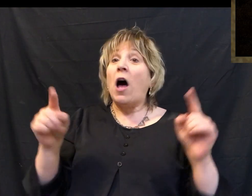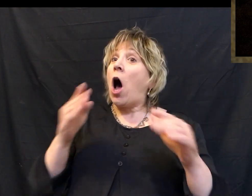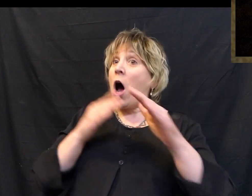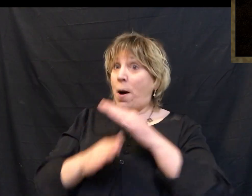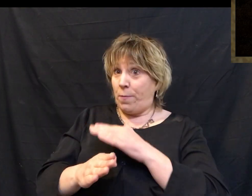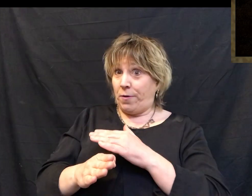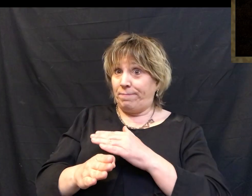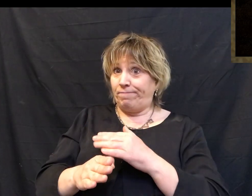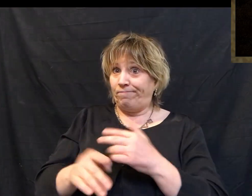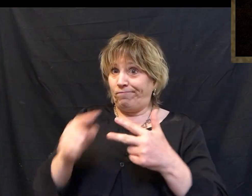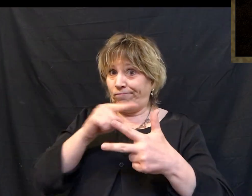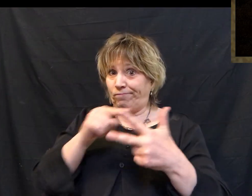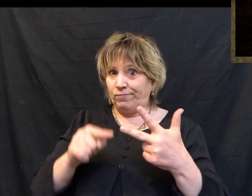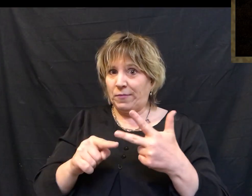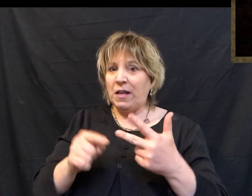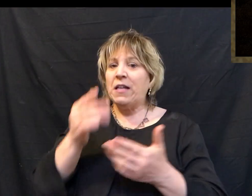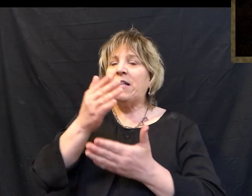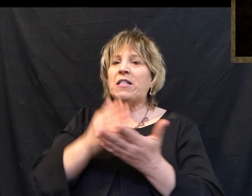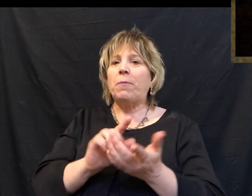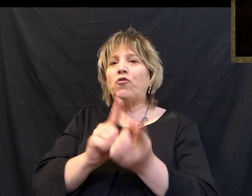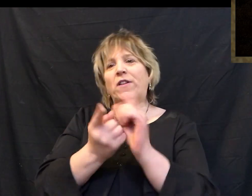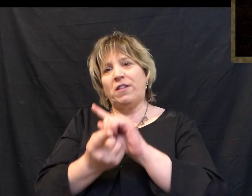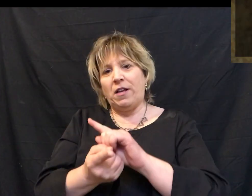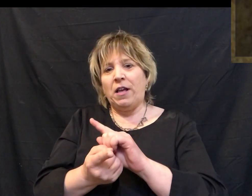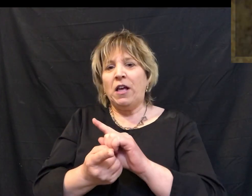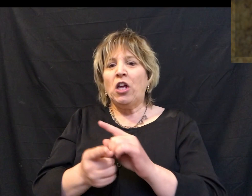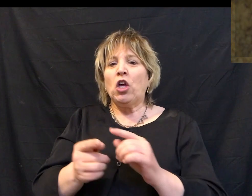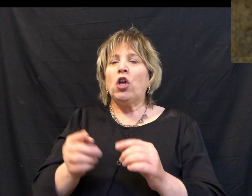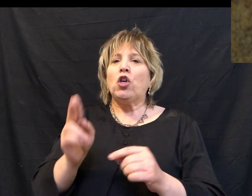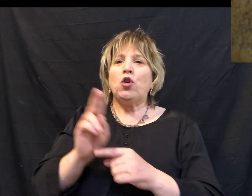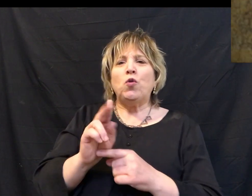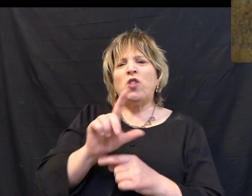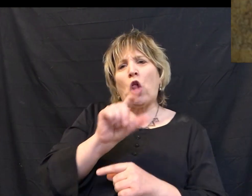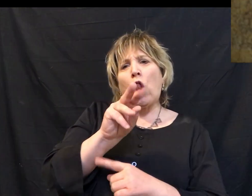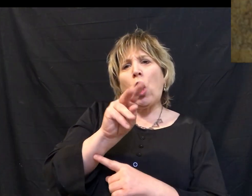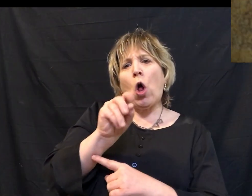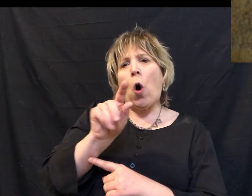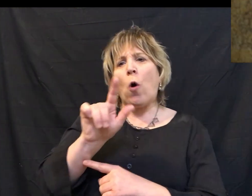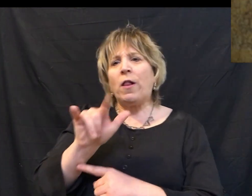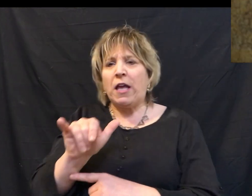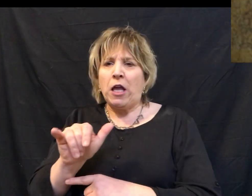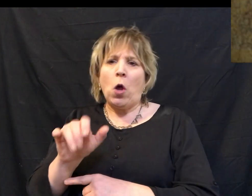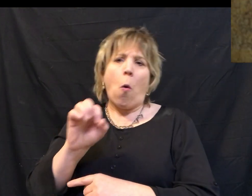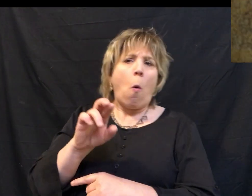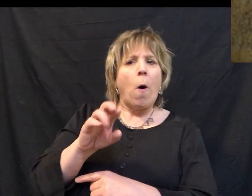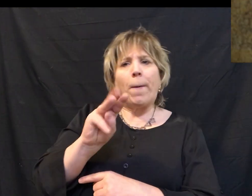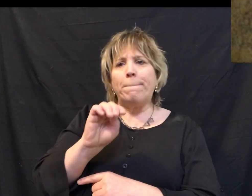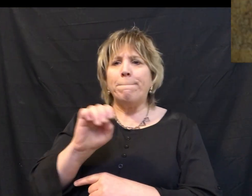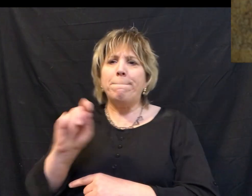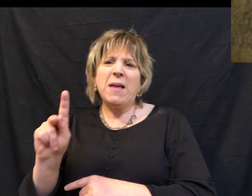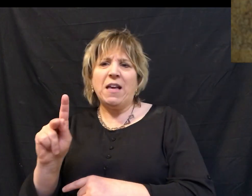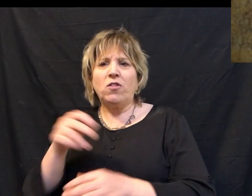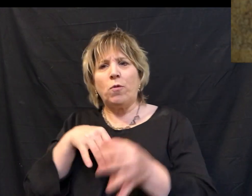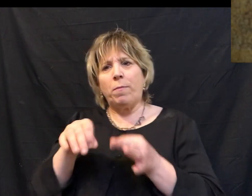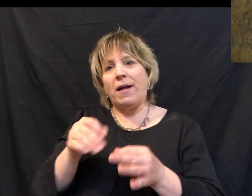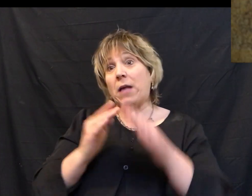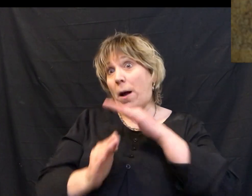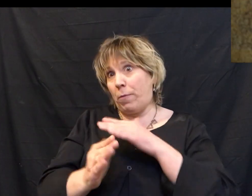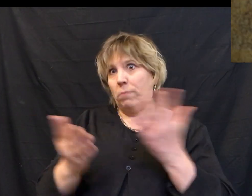and humble. Some translations use the word lowly. Others use the word meek. One translation,